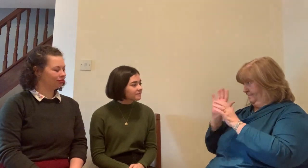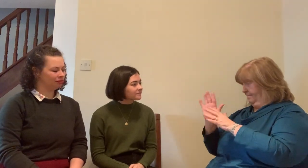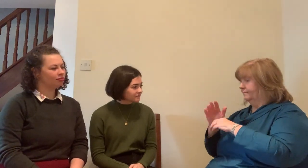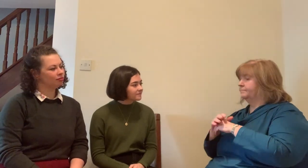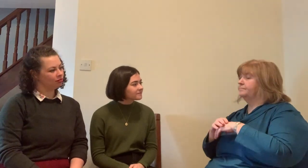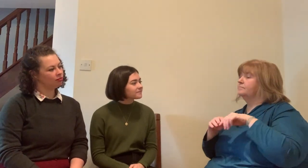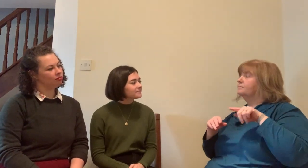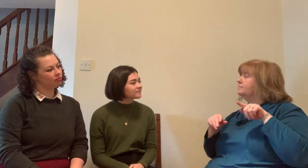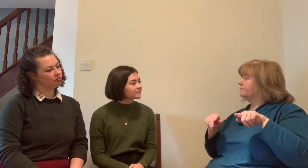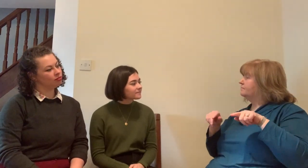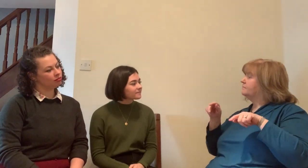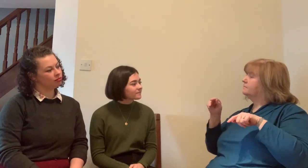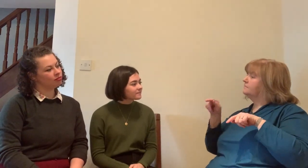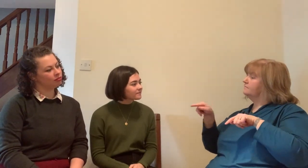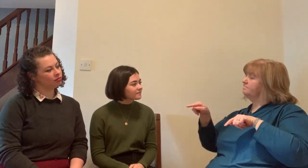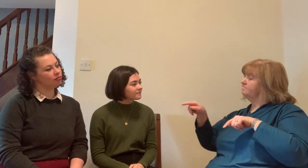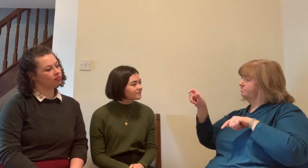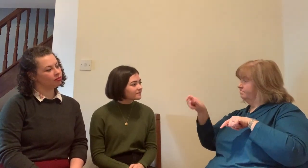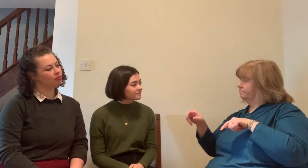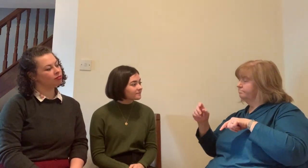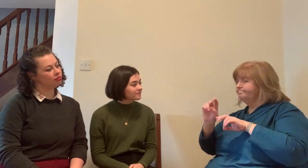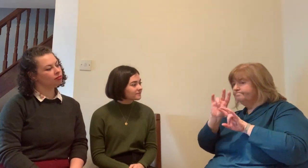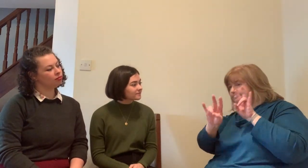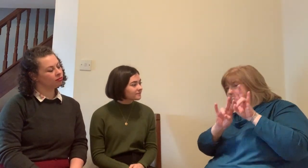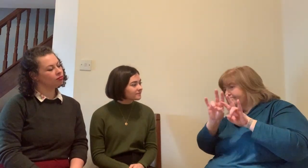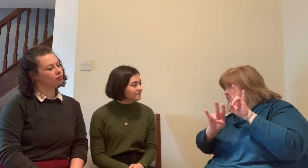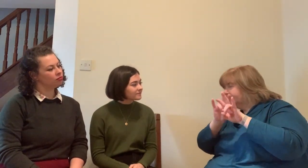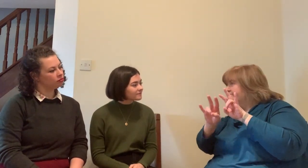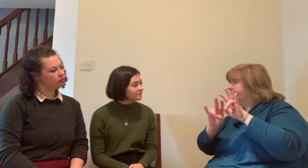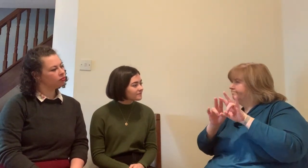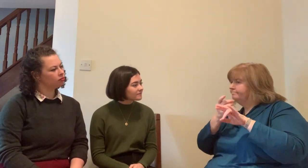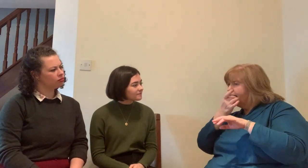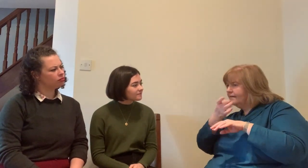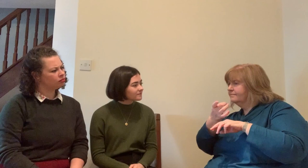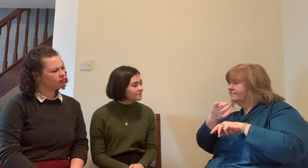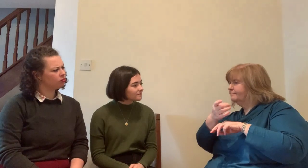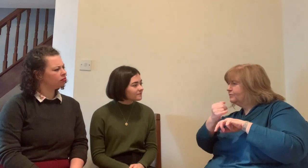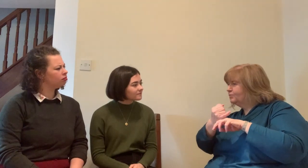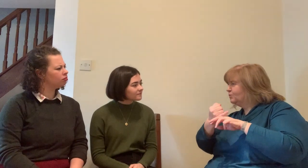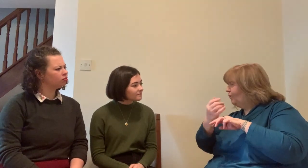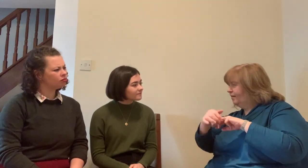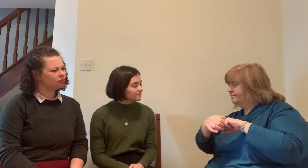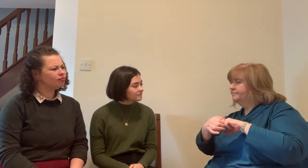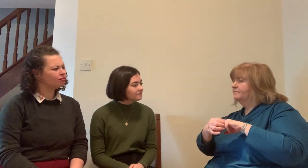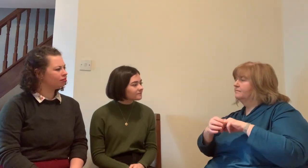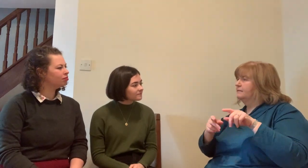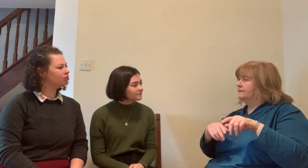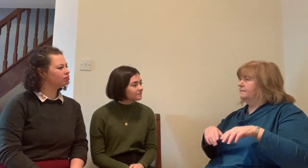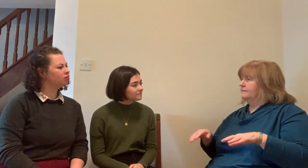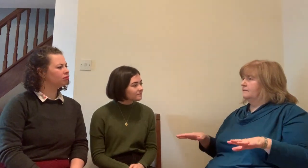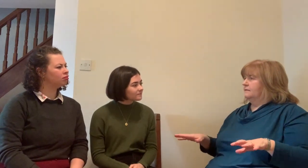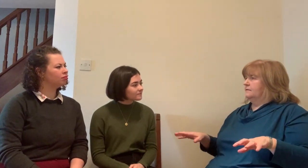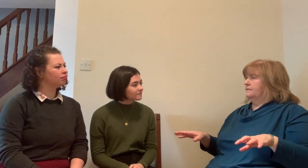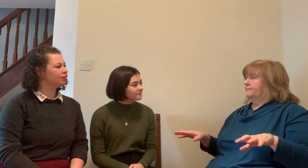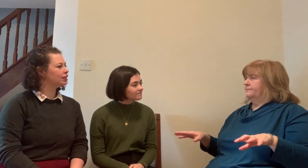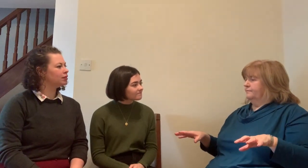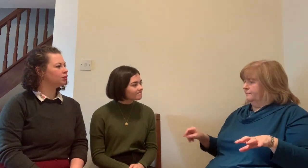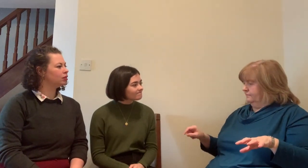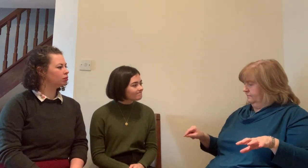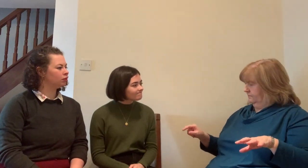had communication or opportunity to chat with deaf blind people now I will say I thought that I or do think that I'm a good interpreter